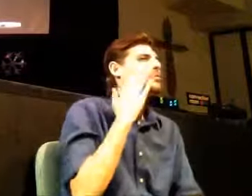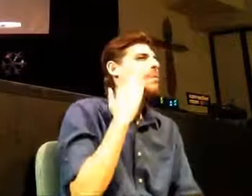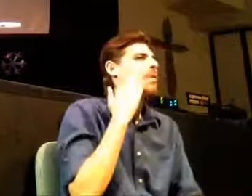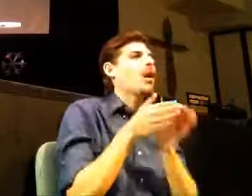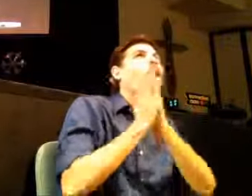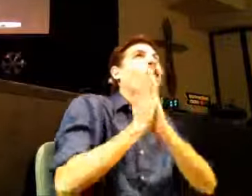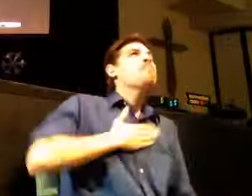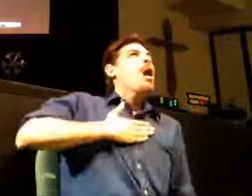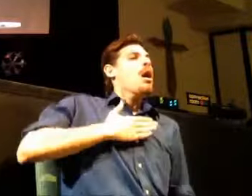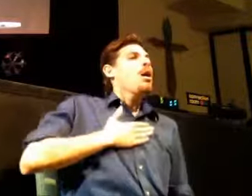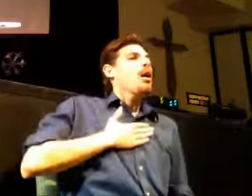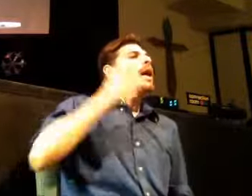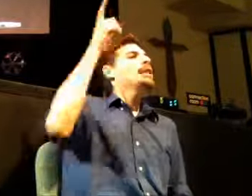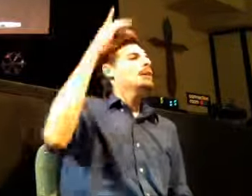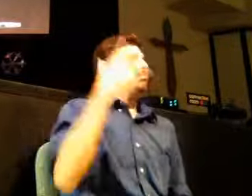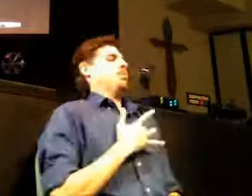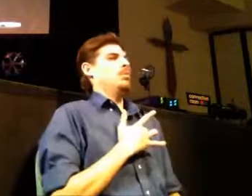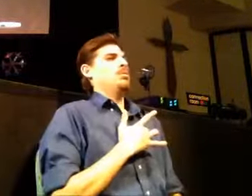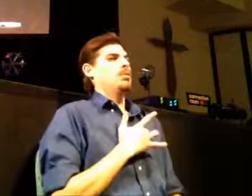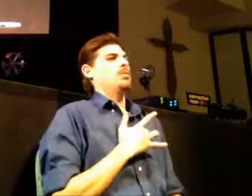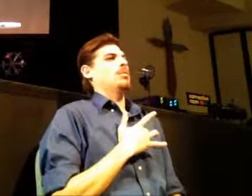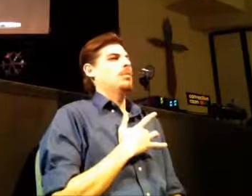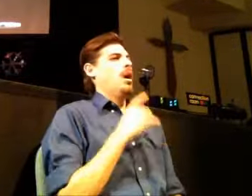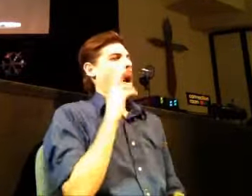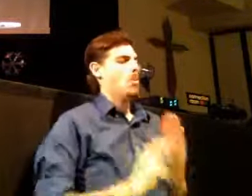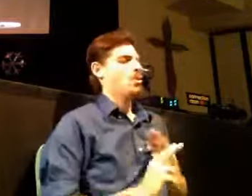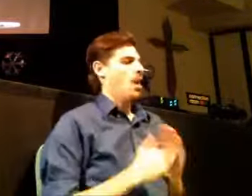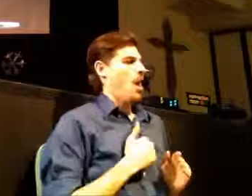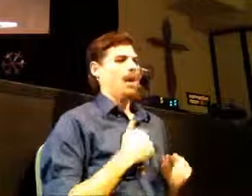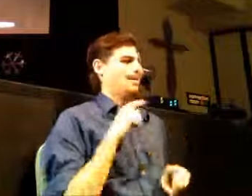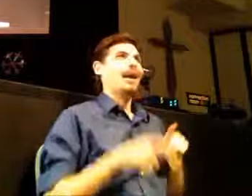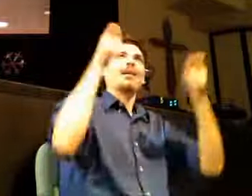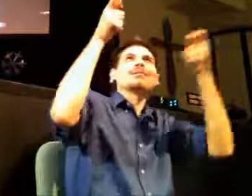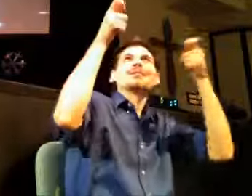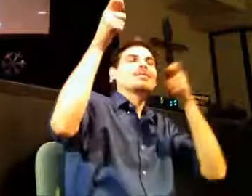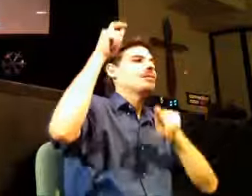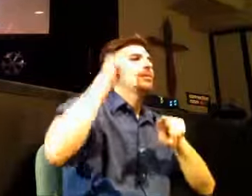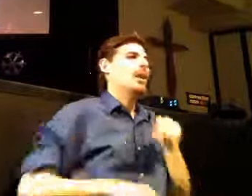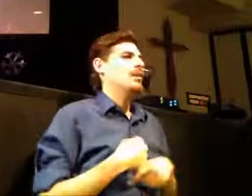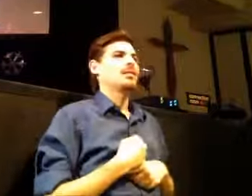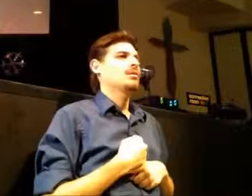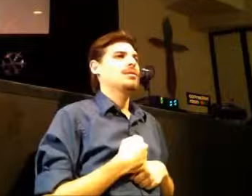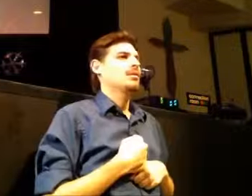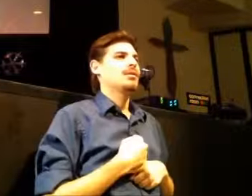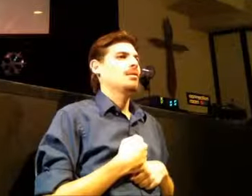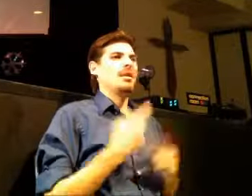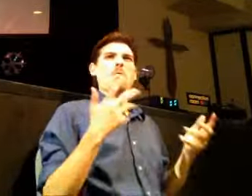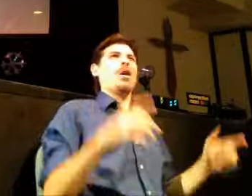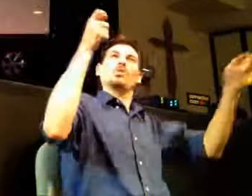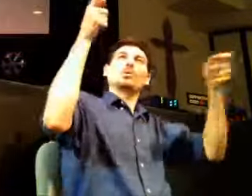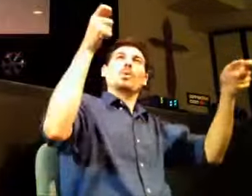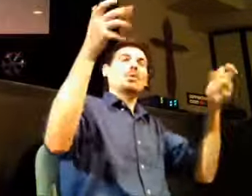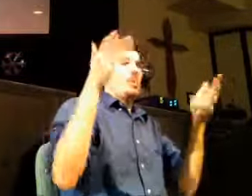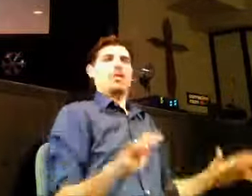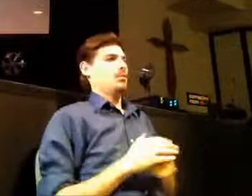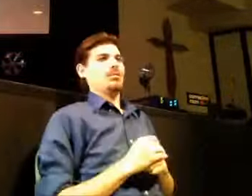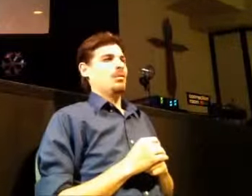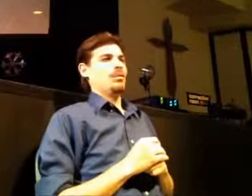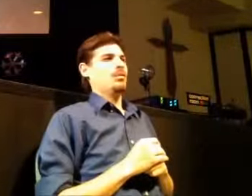And it was a really humbling moment to just realize that I'm trying to control God. And that's not what want my life to be about. And the next thing that I really felt just impressed upon